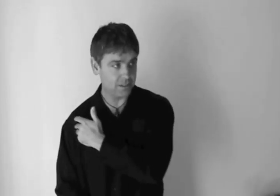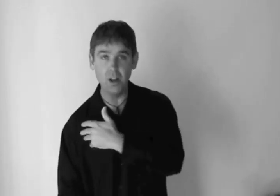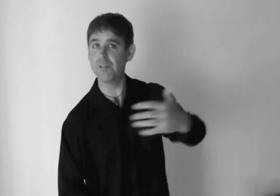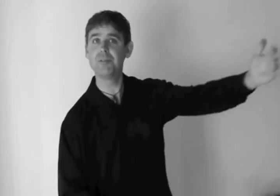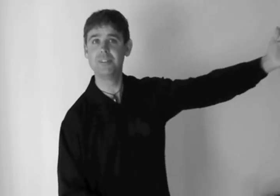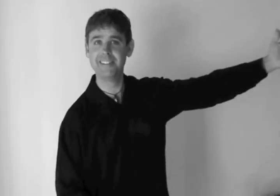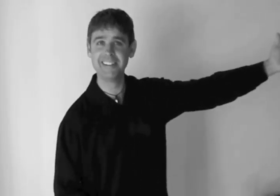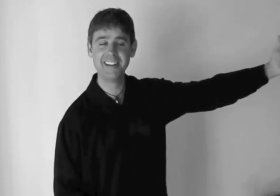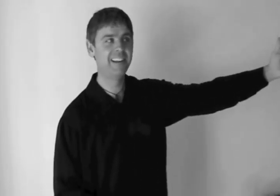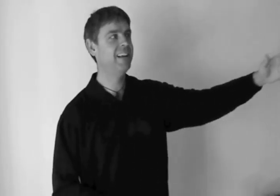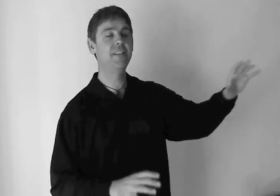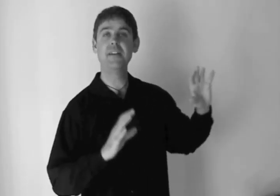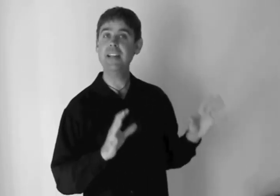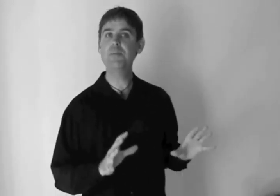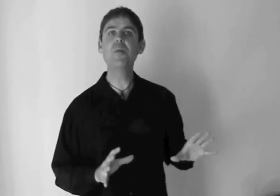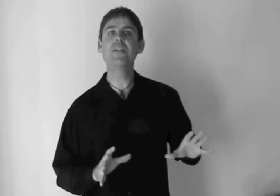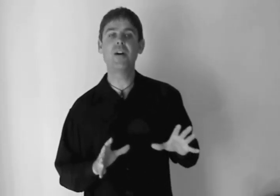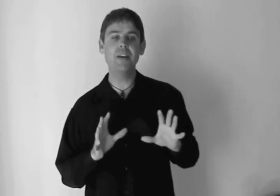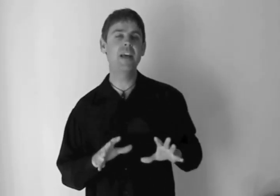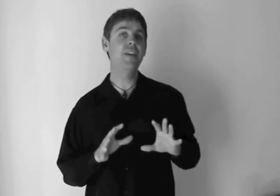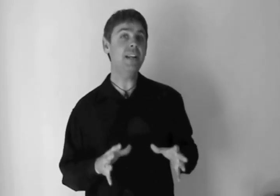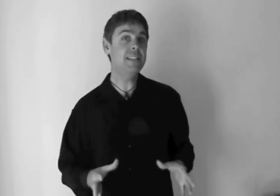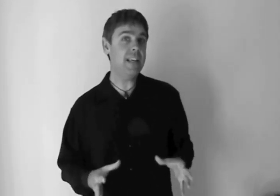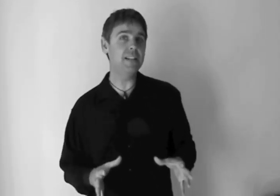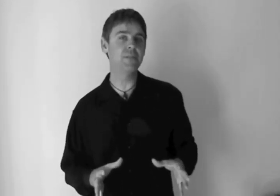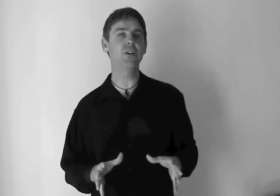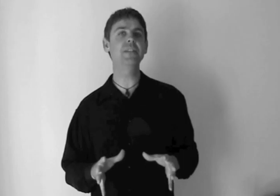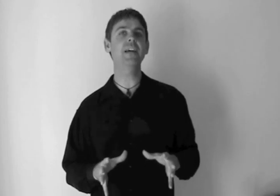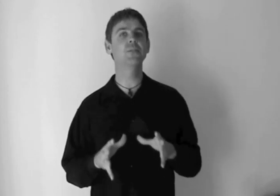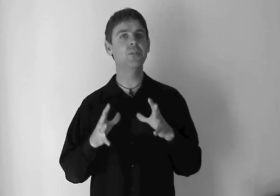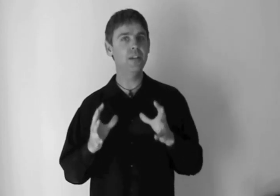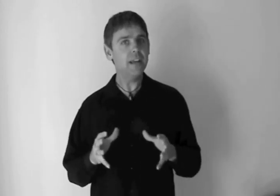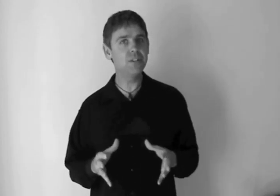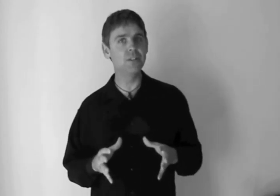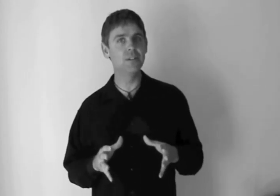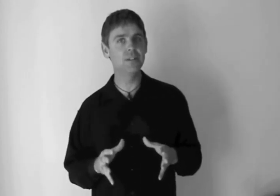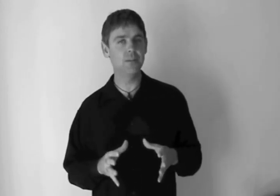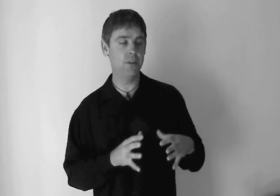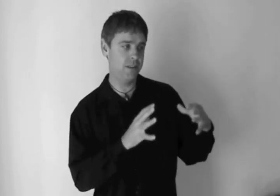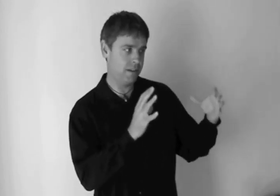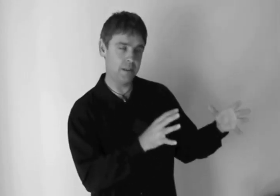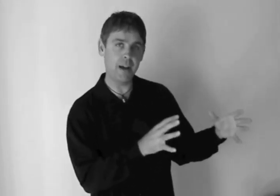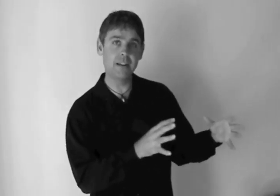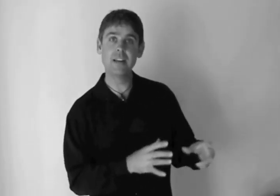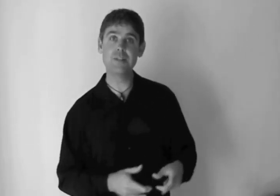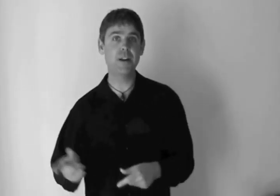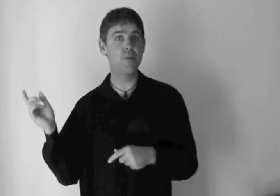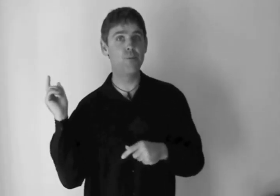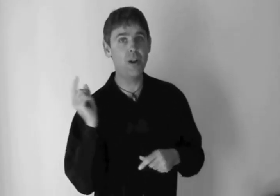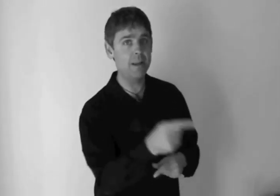off. The next moment that I'm going to have any sense of contact or connection with the puck is when I run